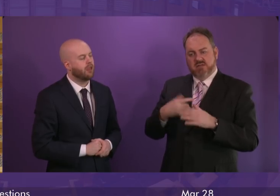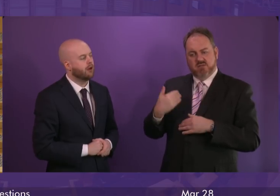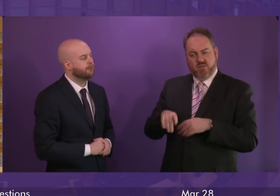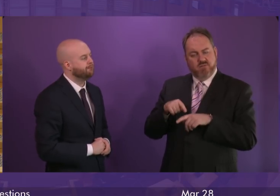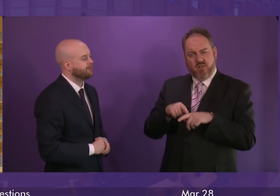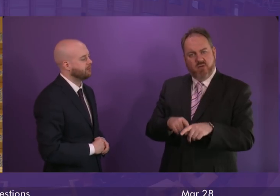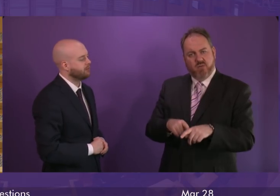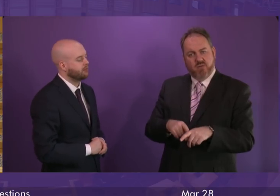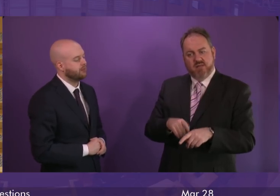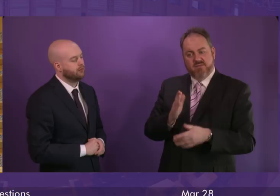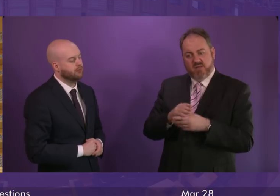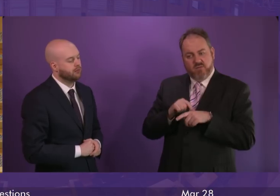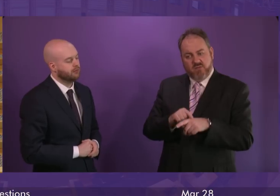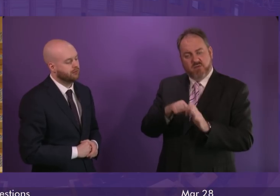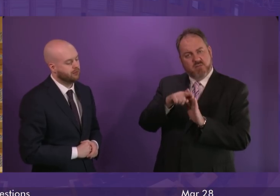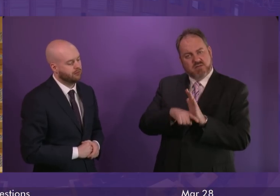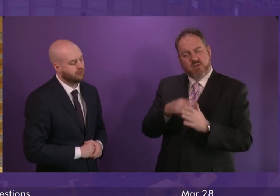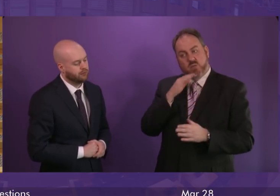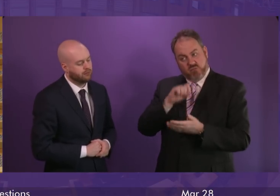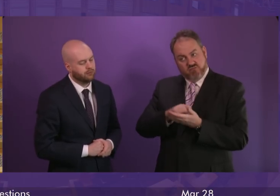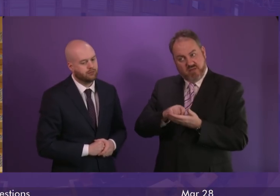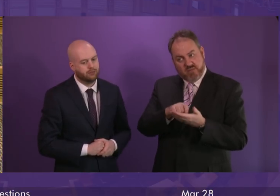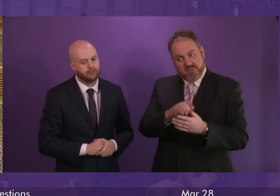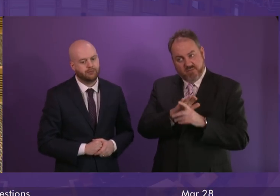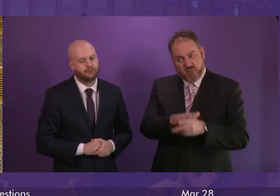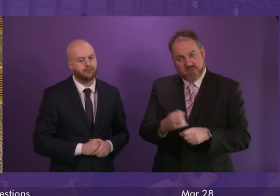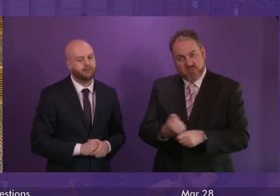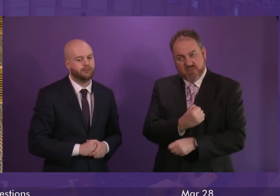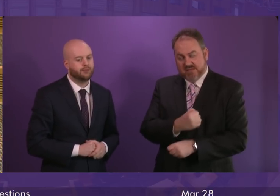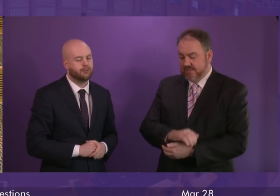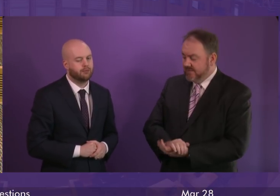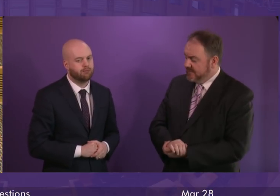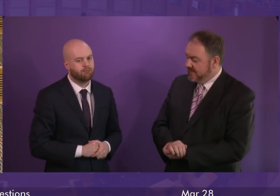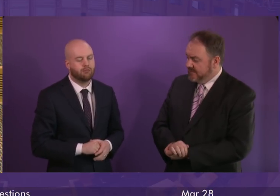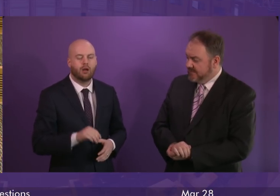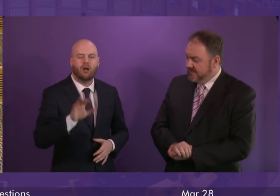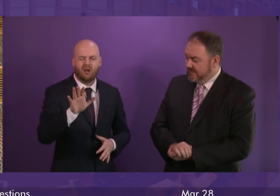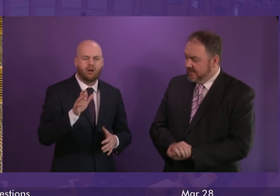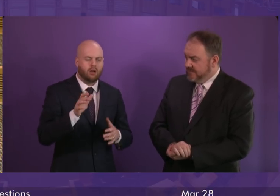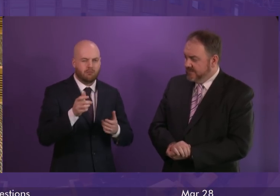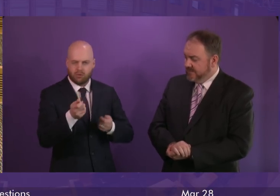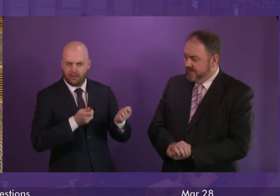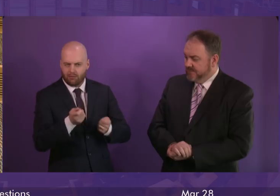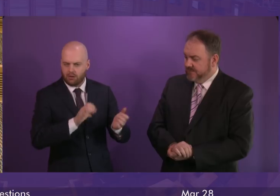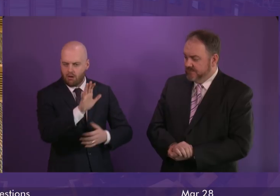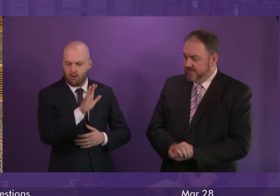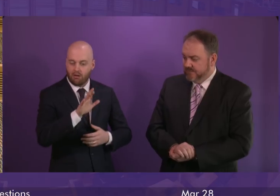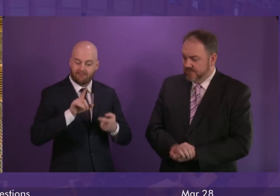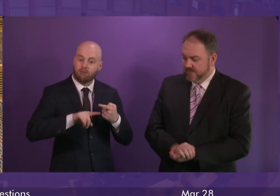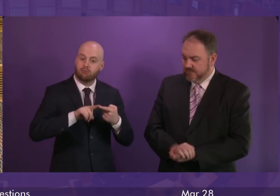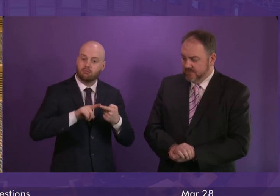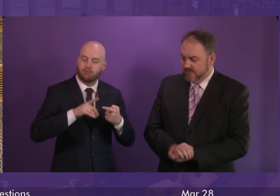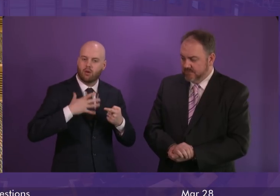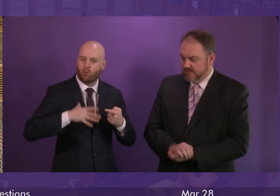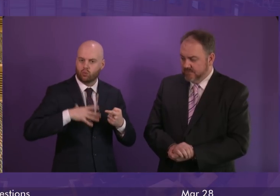write to those councils and urge them to adopt it? First Minister. President and Officer, can I first take the opportunity of